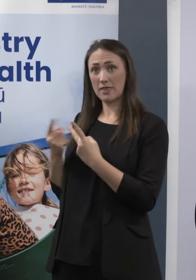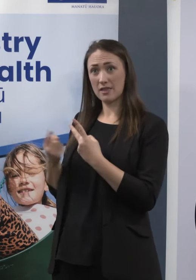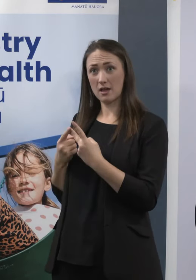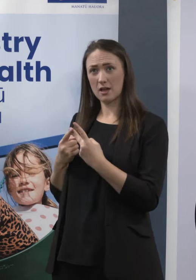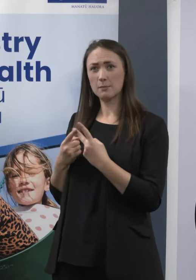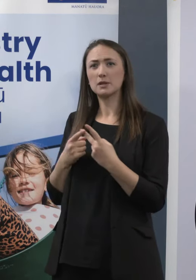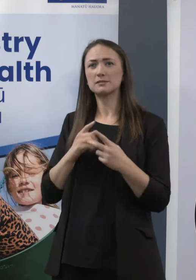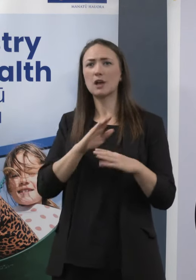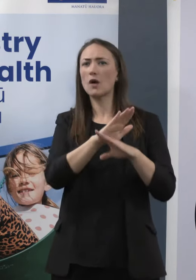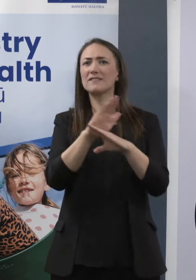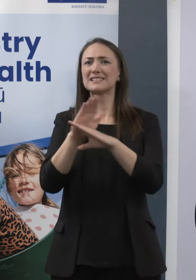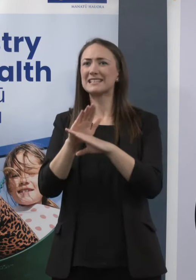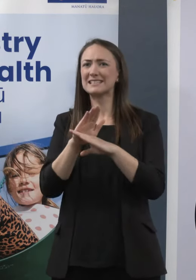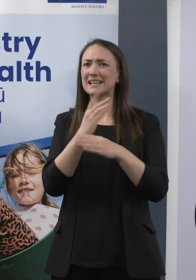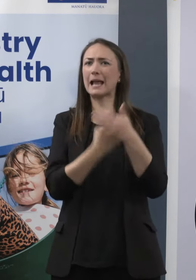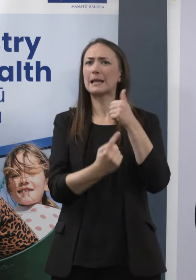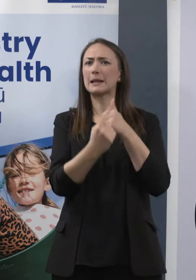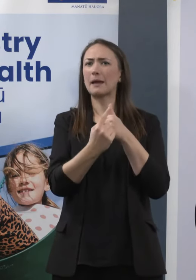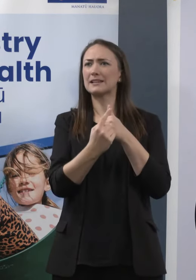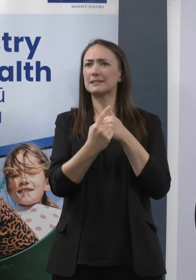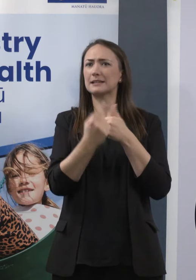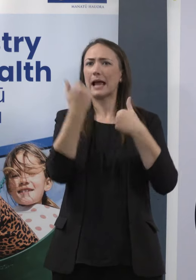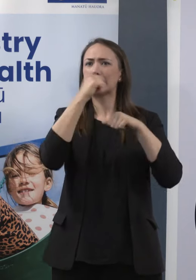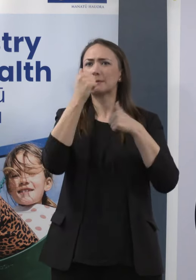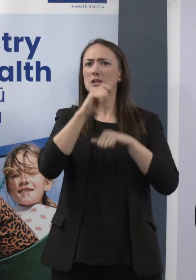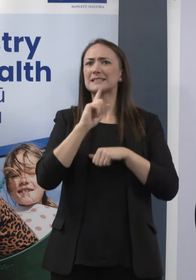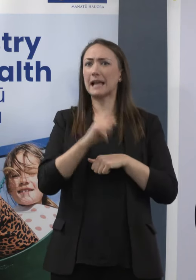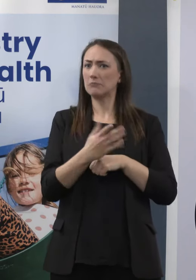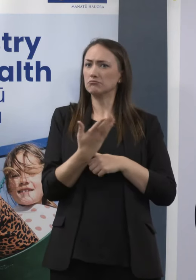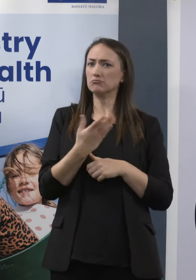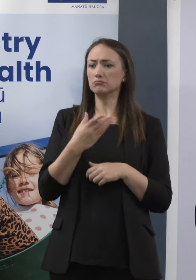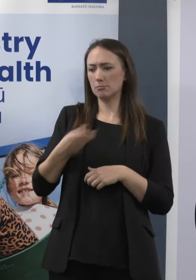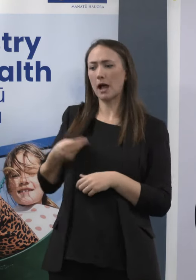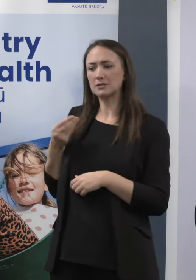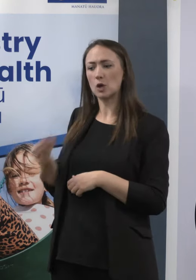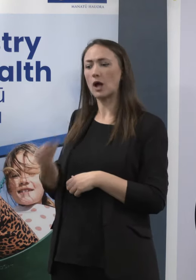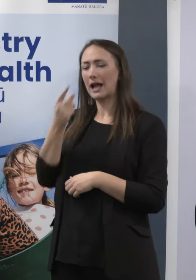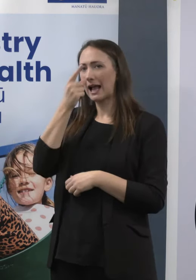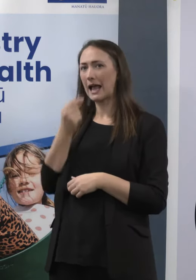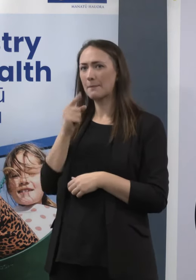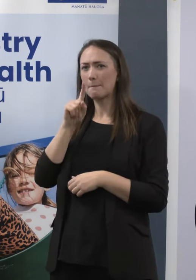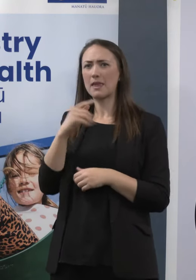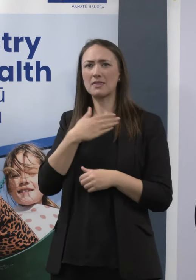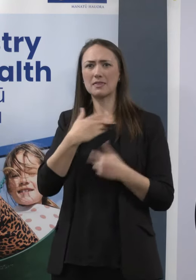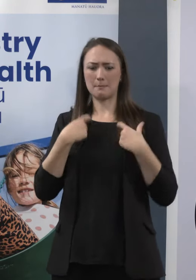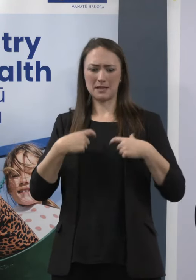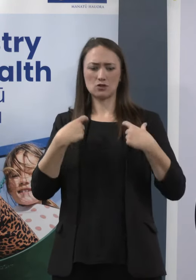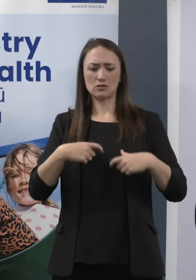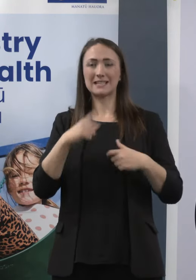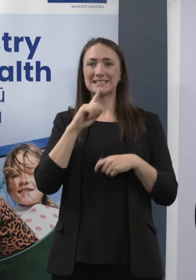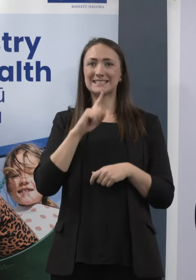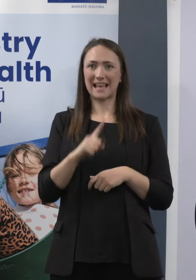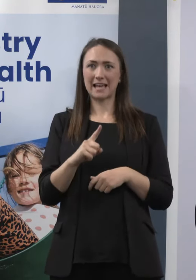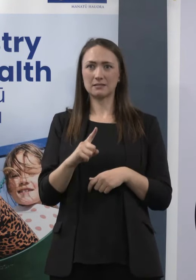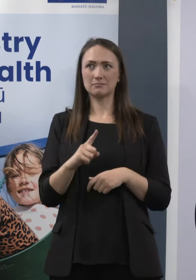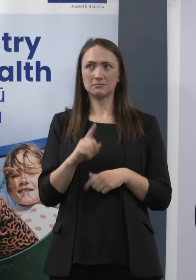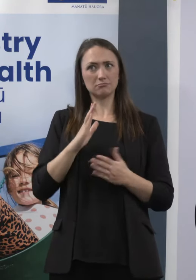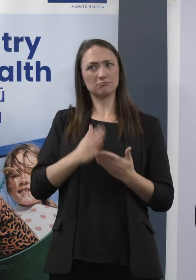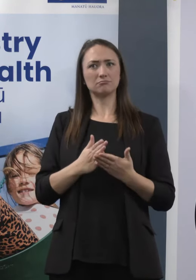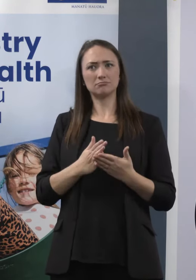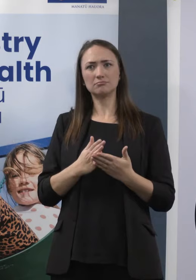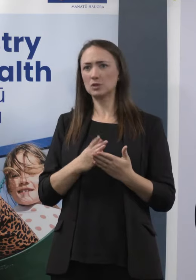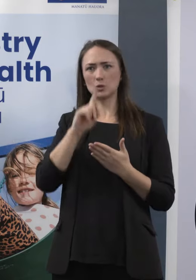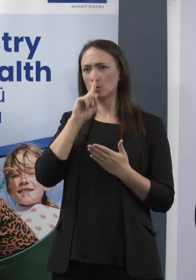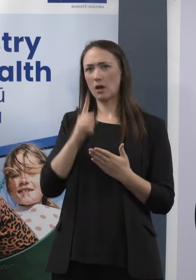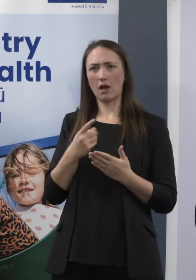infectious, but under the Ministry's advice, they're allowed to go to work, and we're getting lots of, lots of people are saying their employers are making them go to work, while they're still